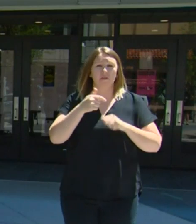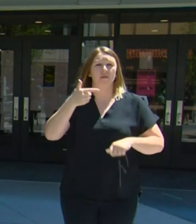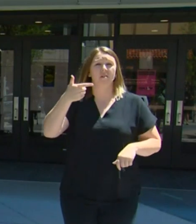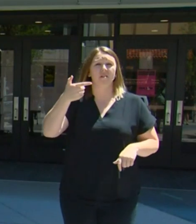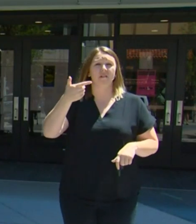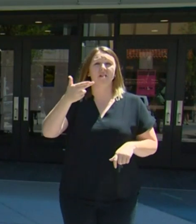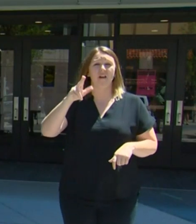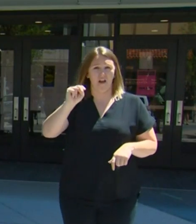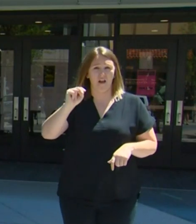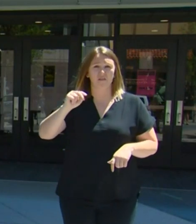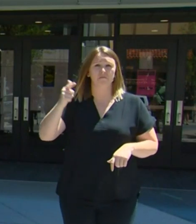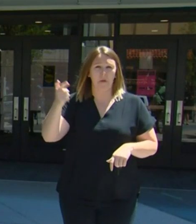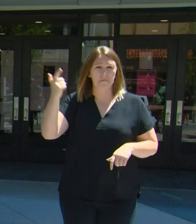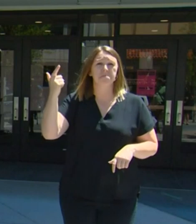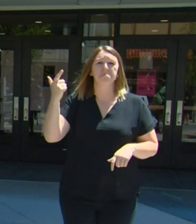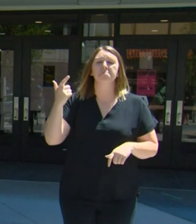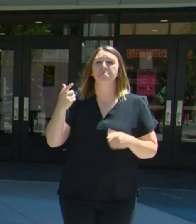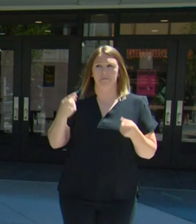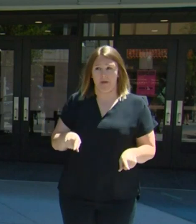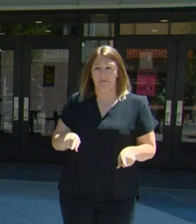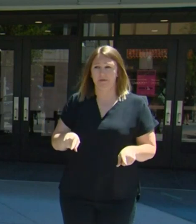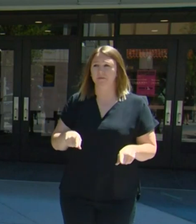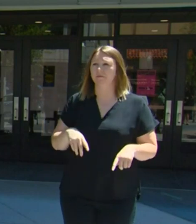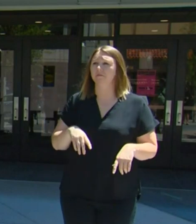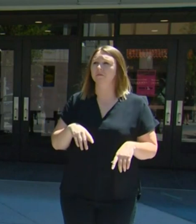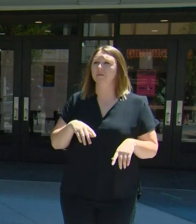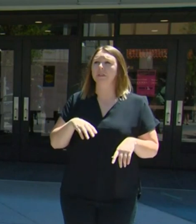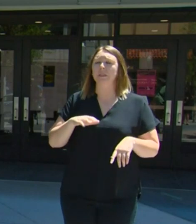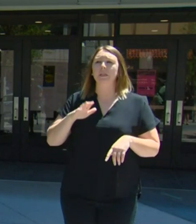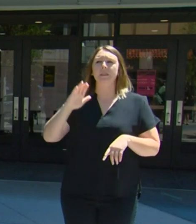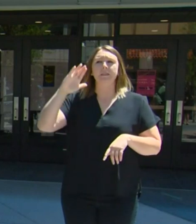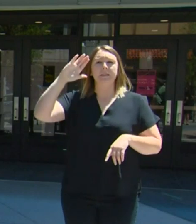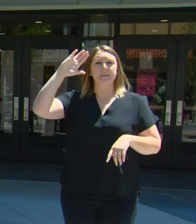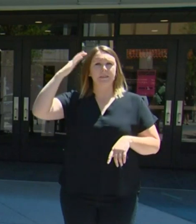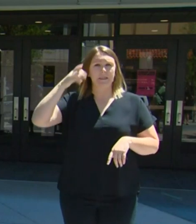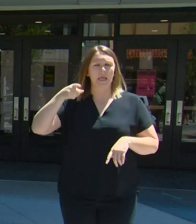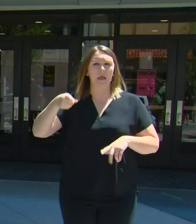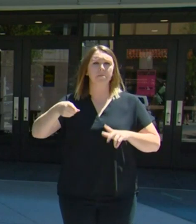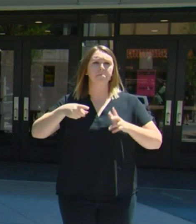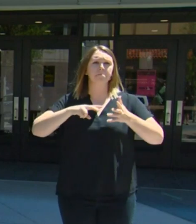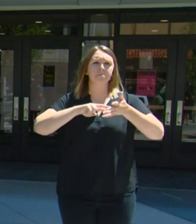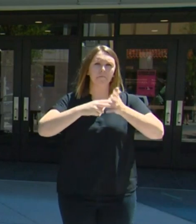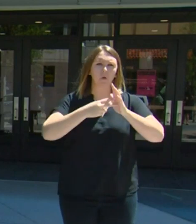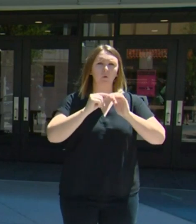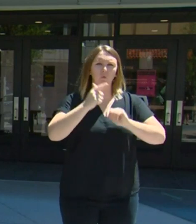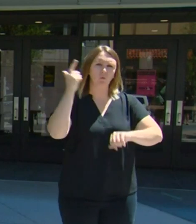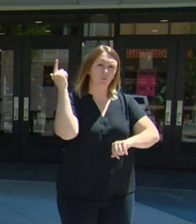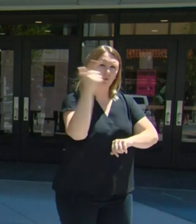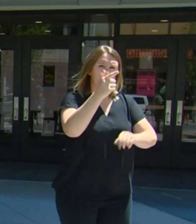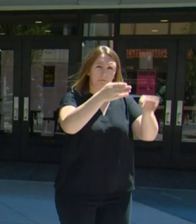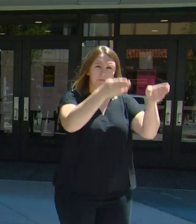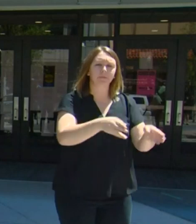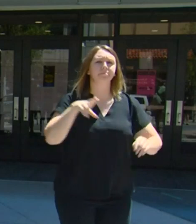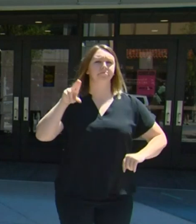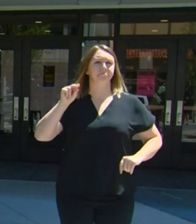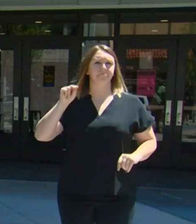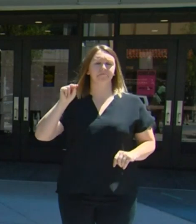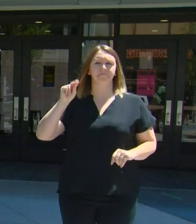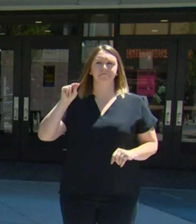It does not appear that that was intended to harm anyone, although there is some